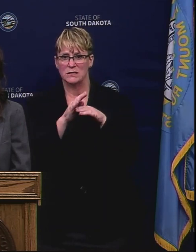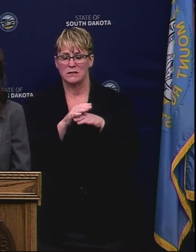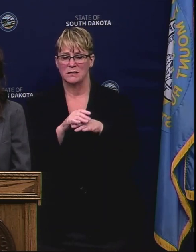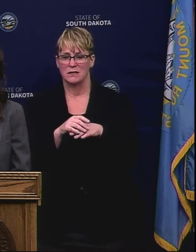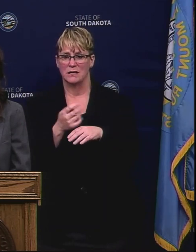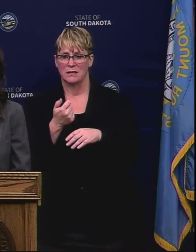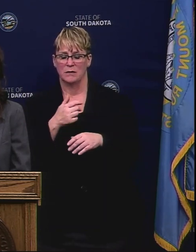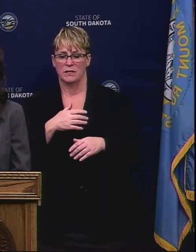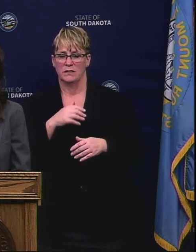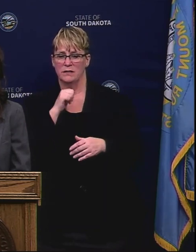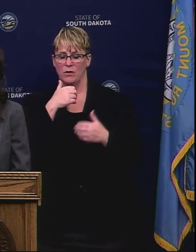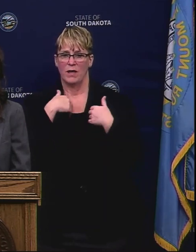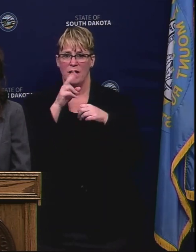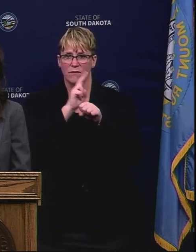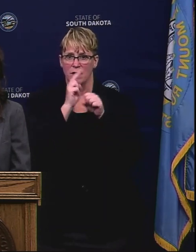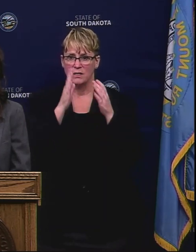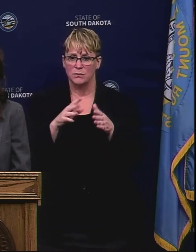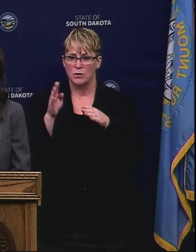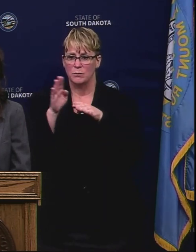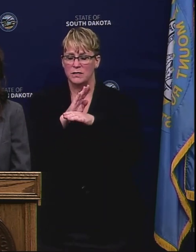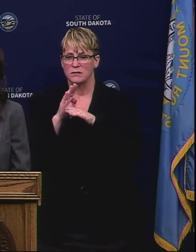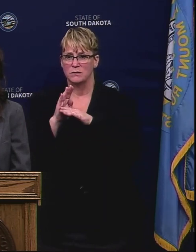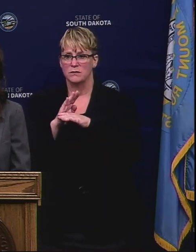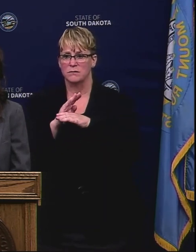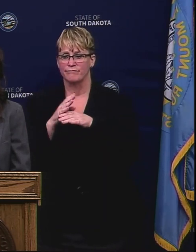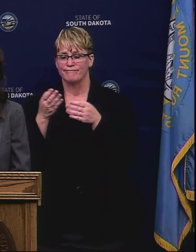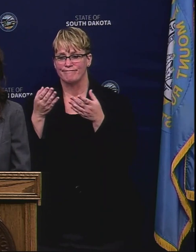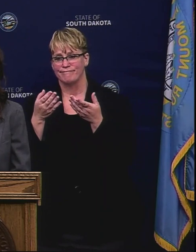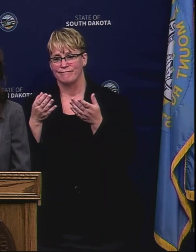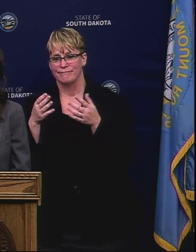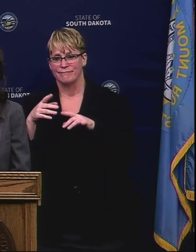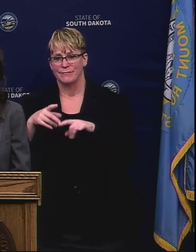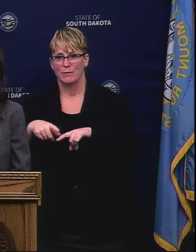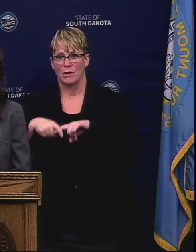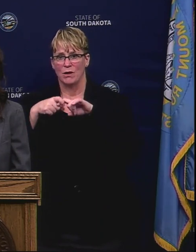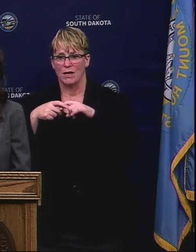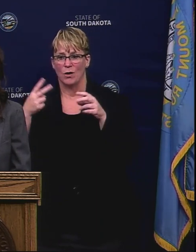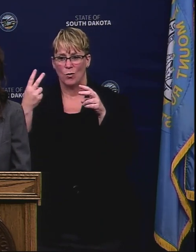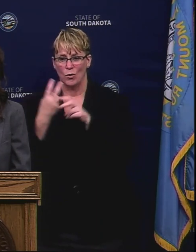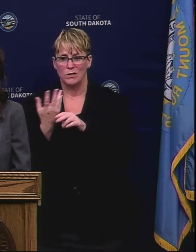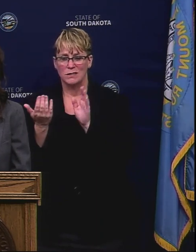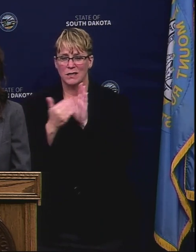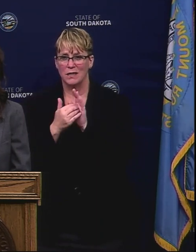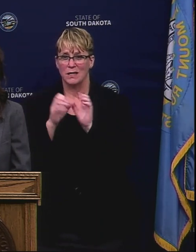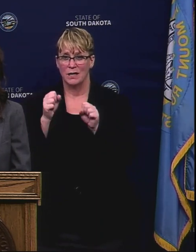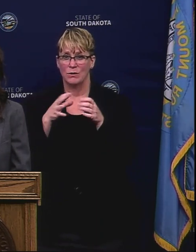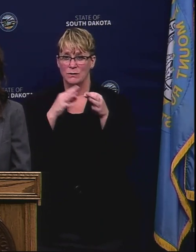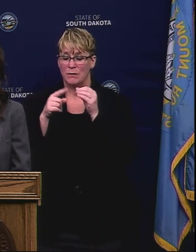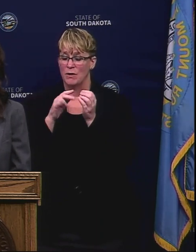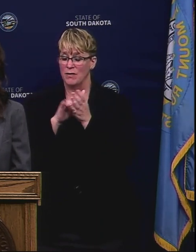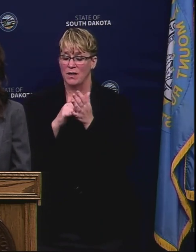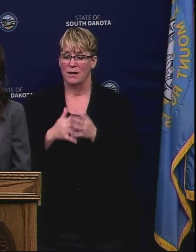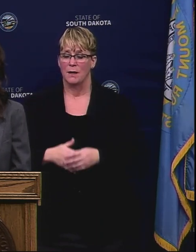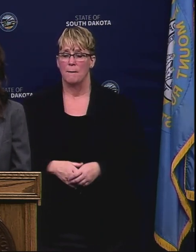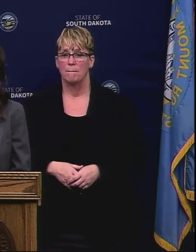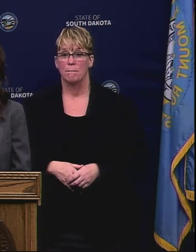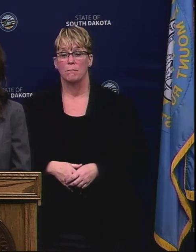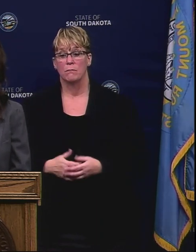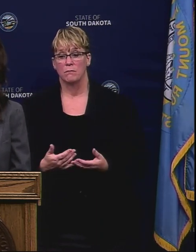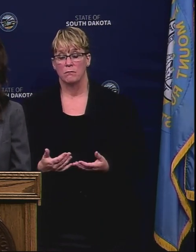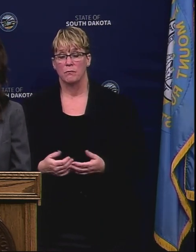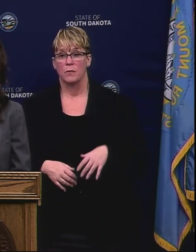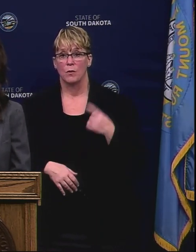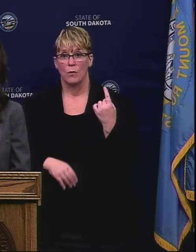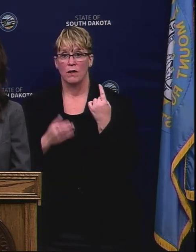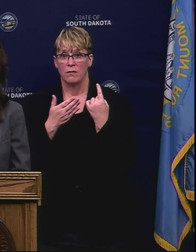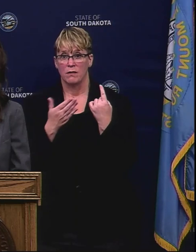when they don't have customers, business goes down and things get worse for them. So can you talk about that? Well, one of the things that we